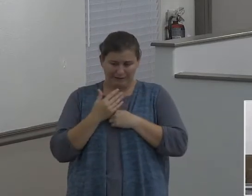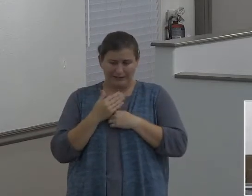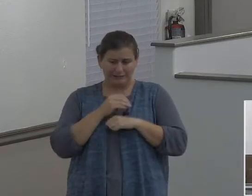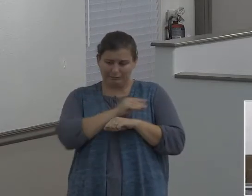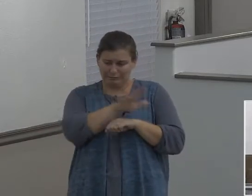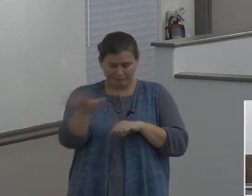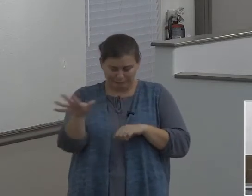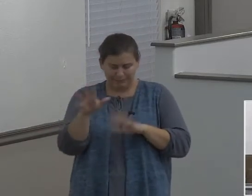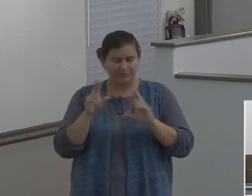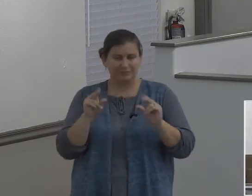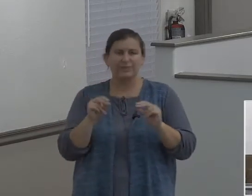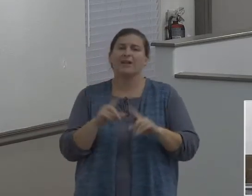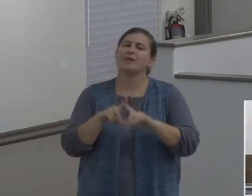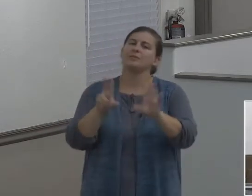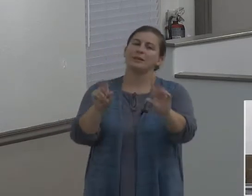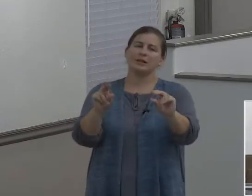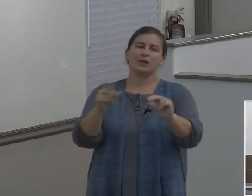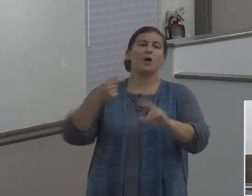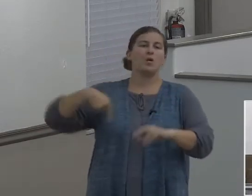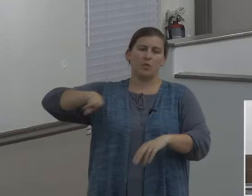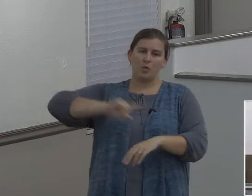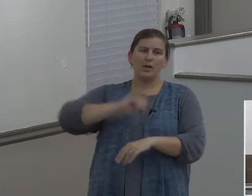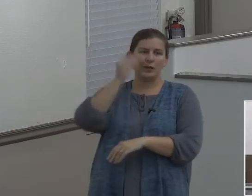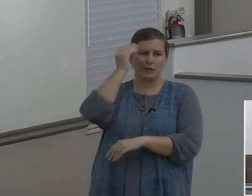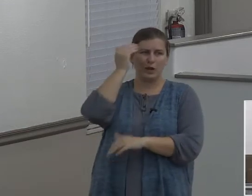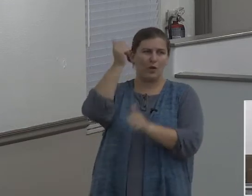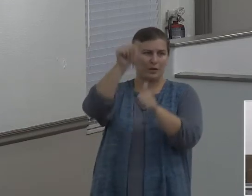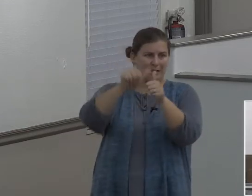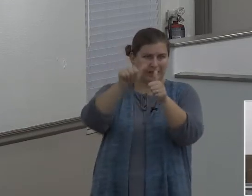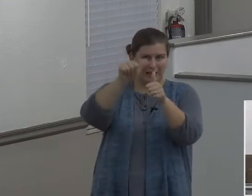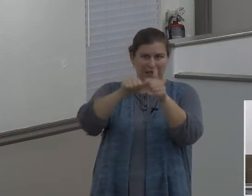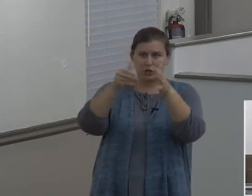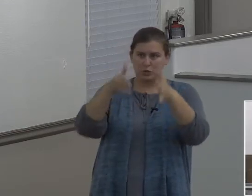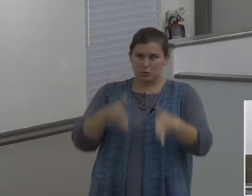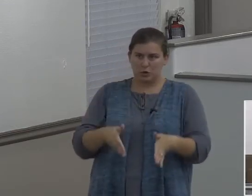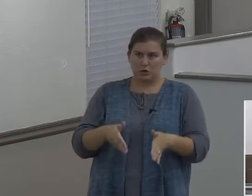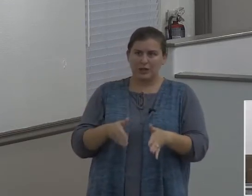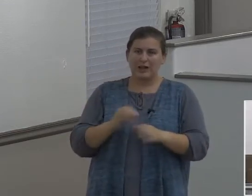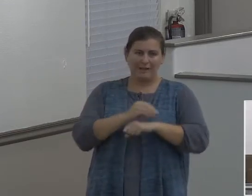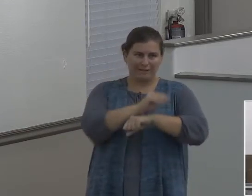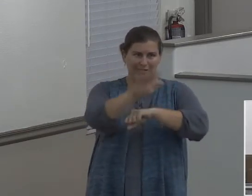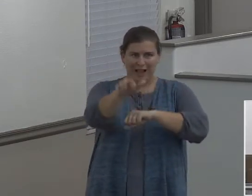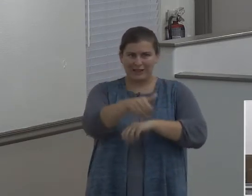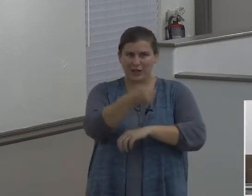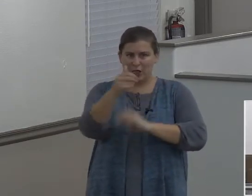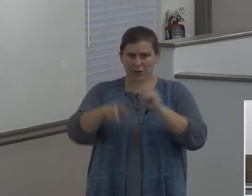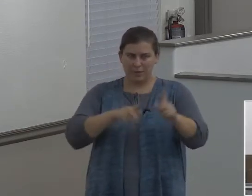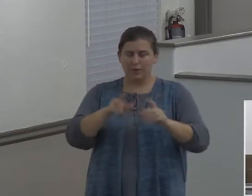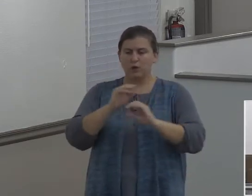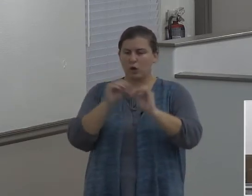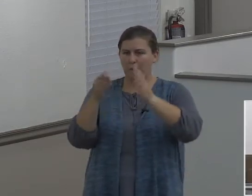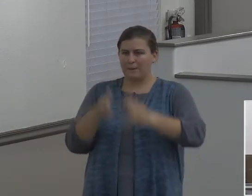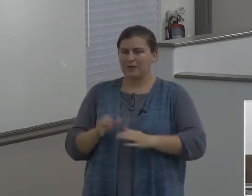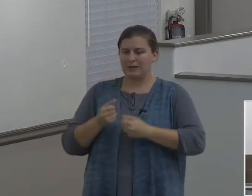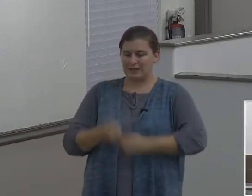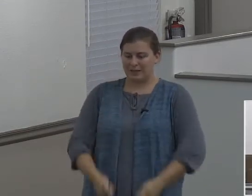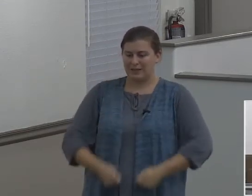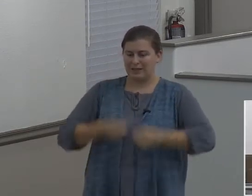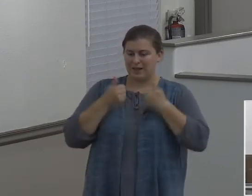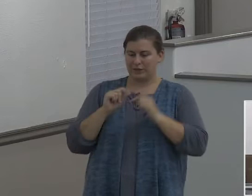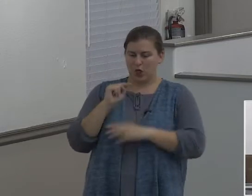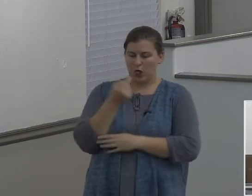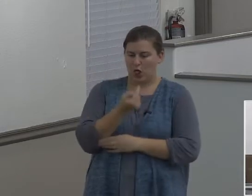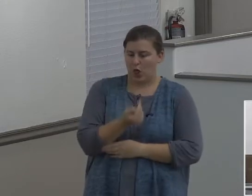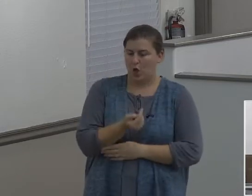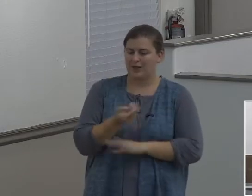listen. Every single one of them, no man lives to himself and no man dies to himself. Our lives all